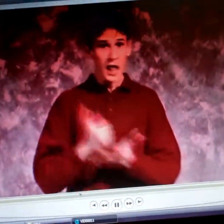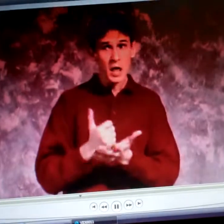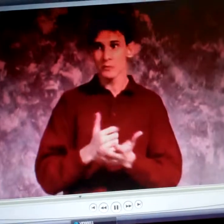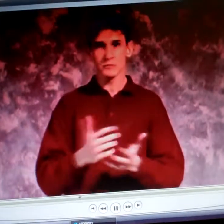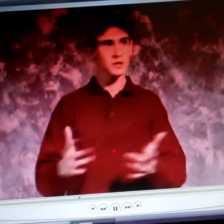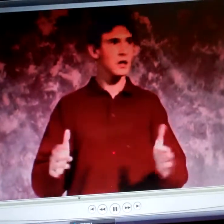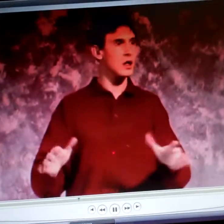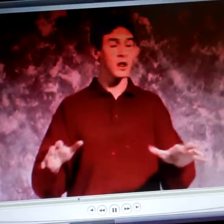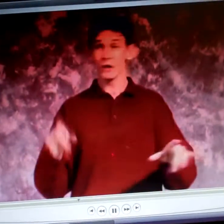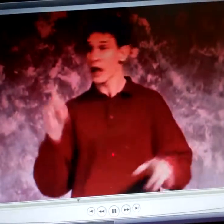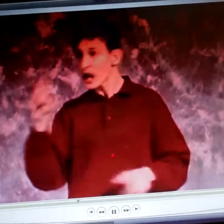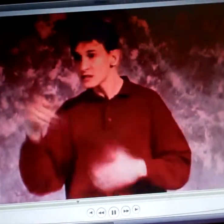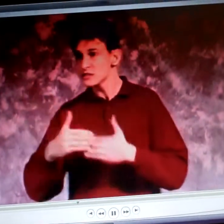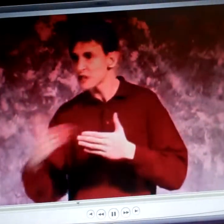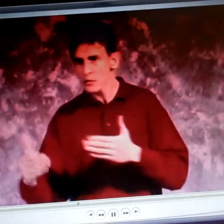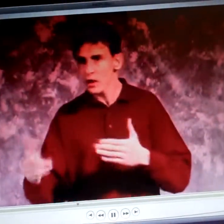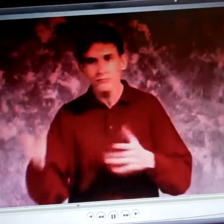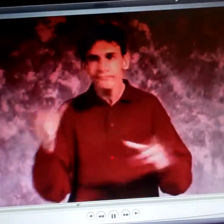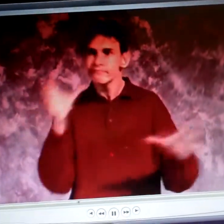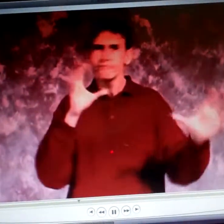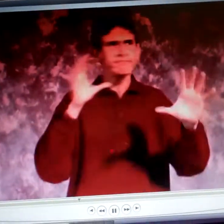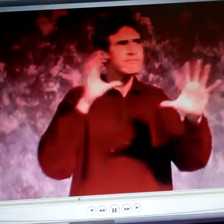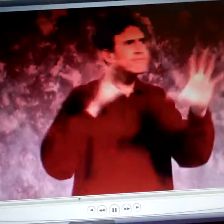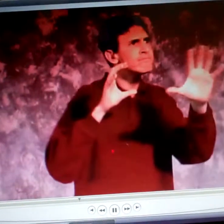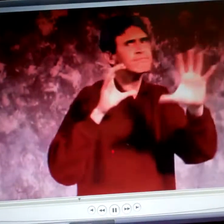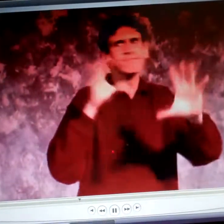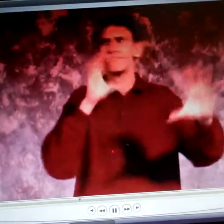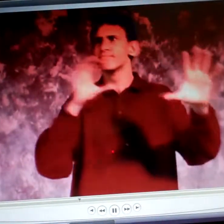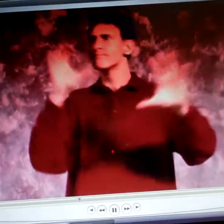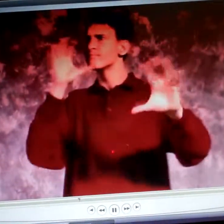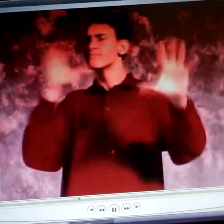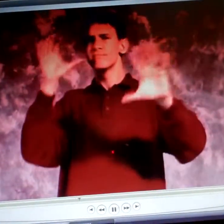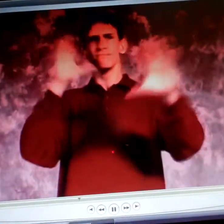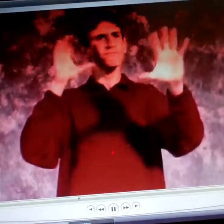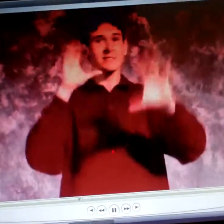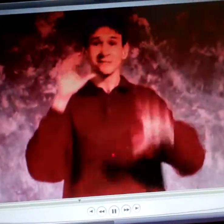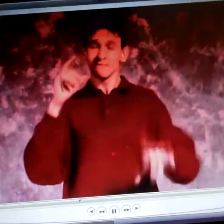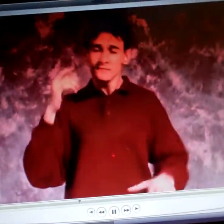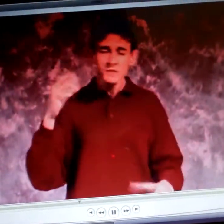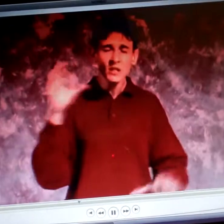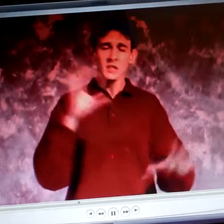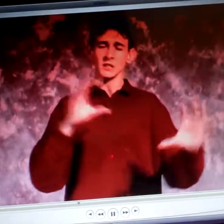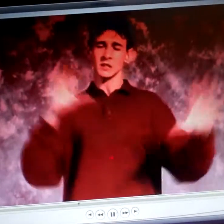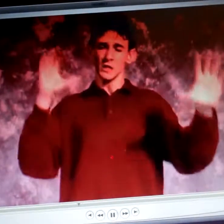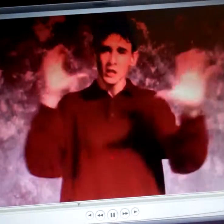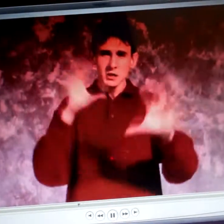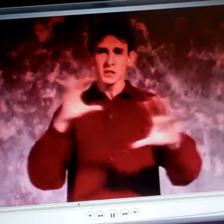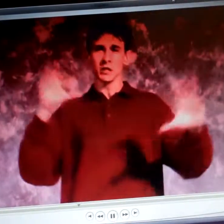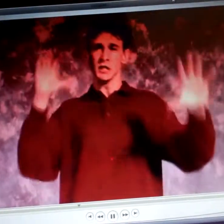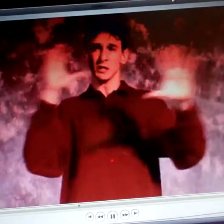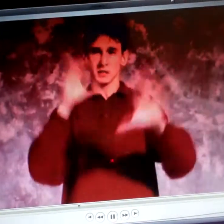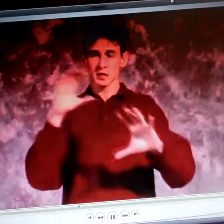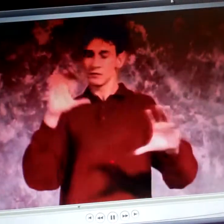were searching where he was. And, you know, we were looking in the next town and so many people were on the search for Daniel.